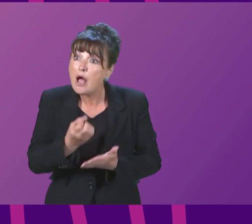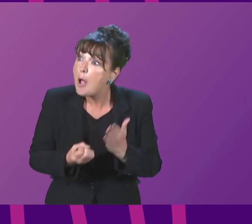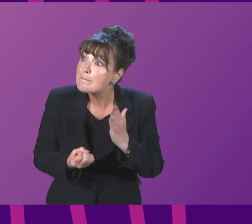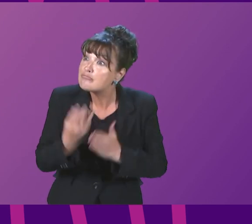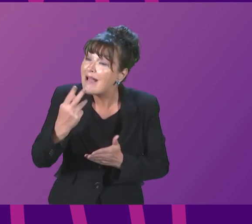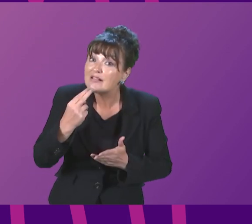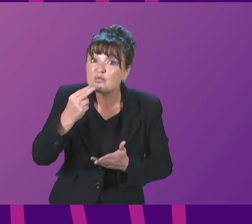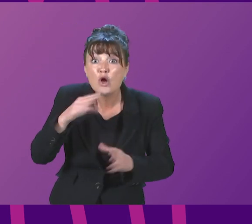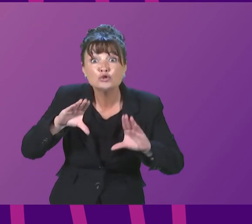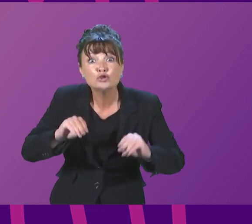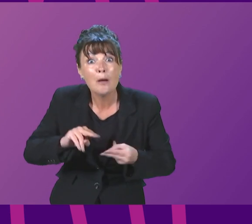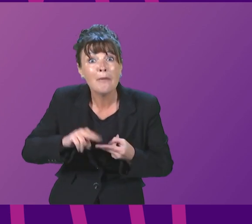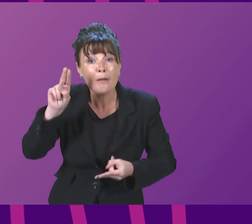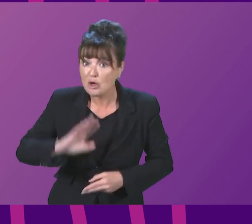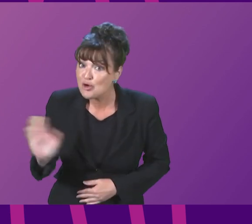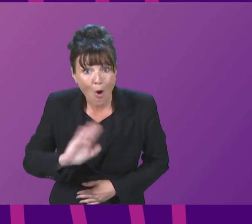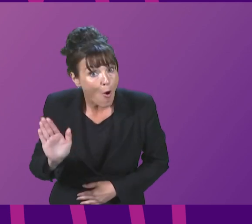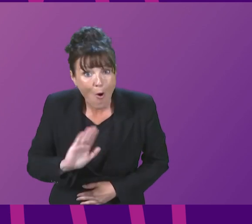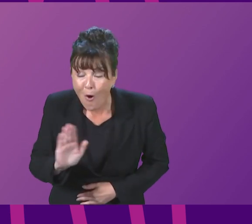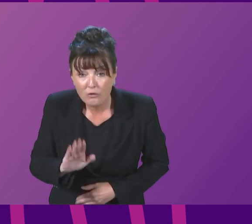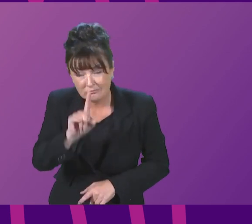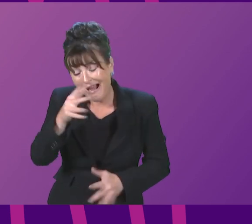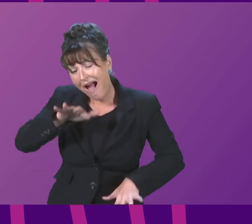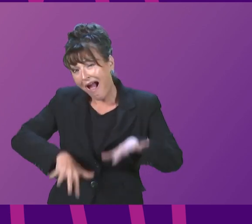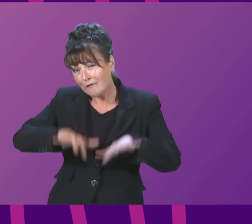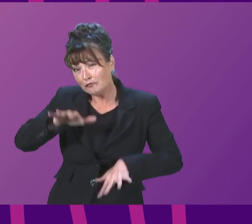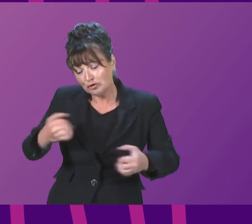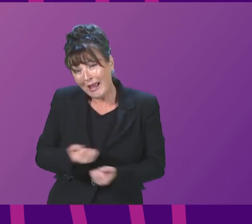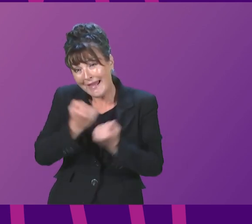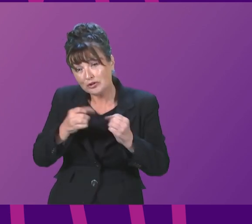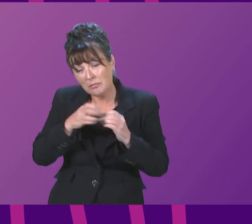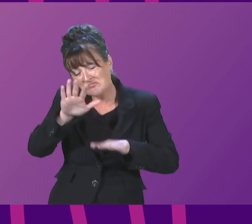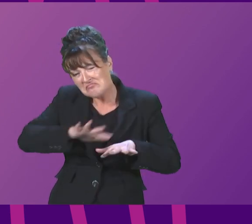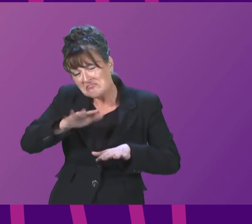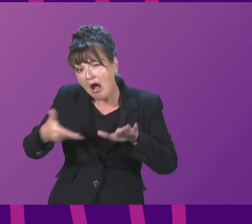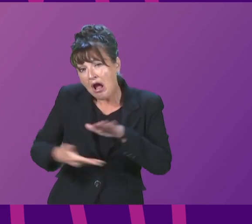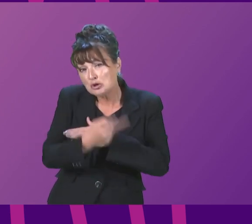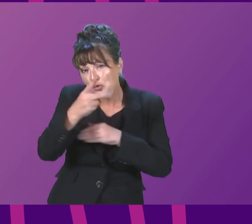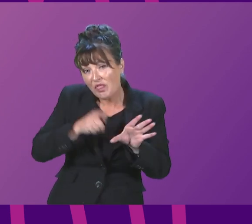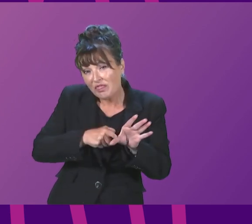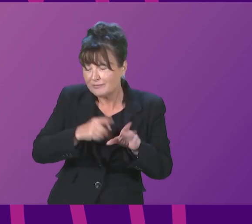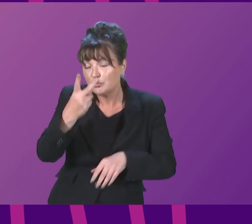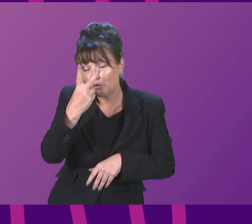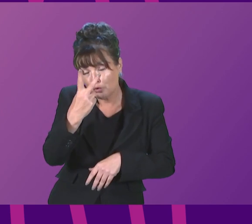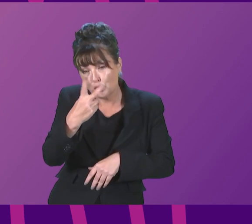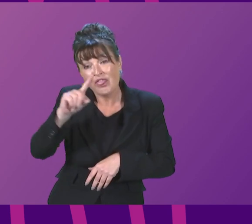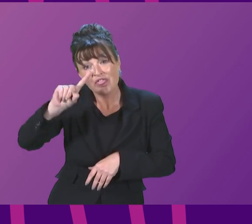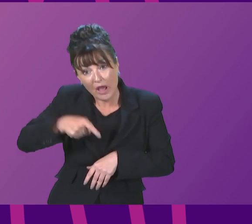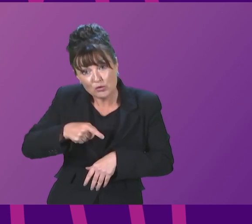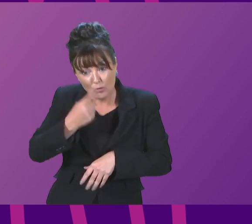energy bills. Average energy bills right now are just under £2,000. A cap of £2,500